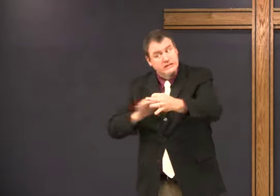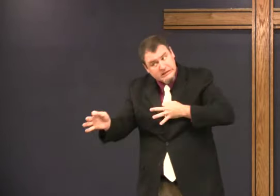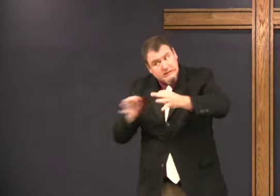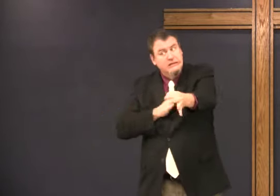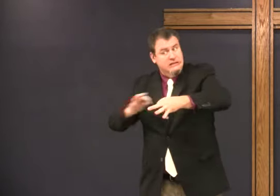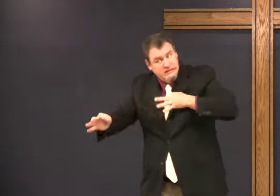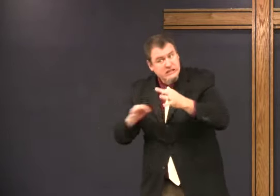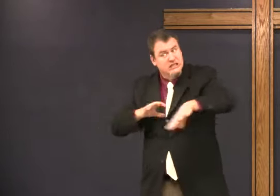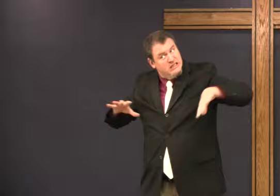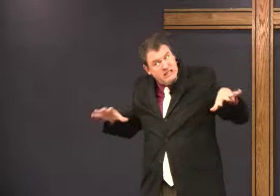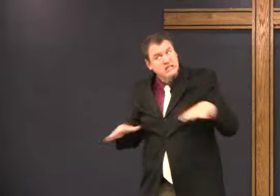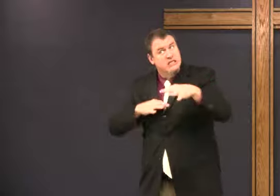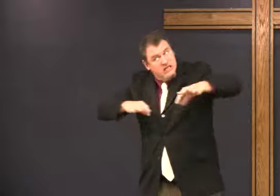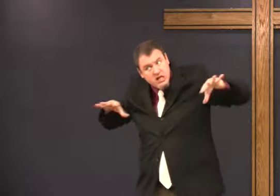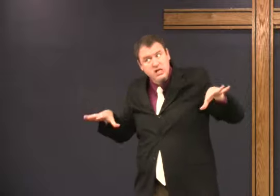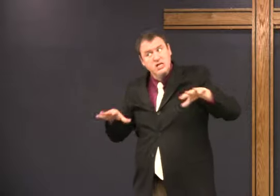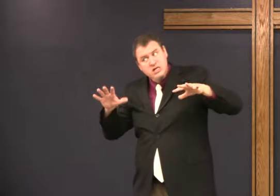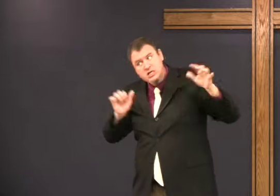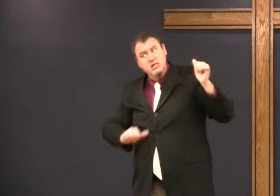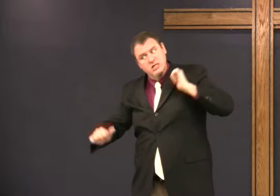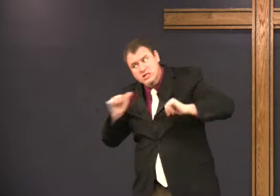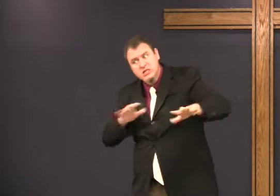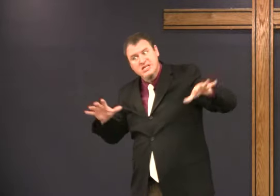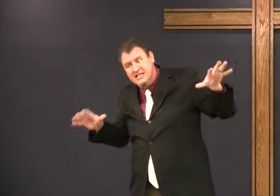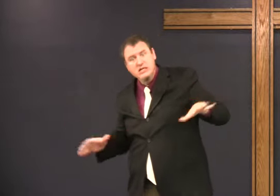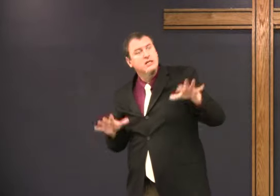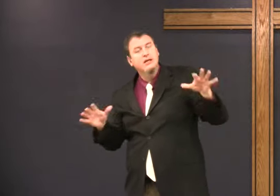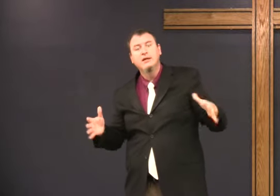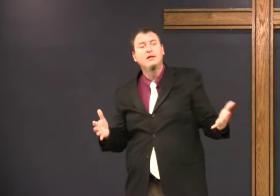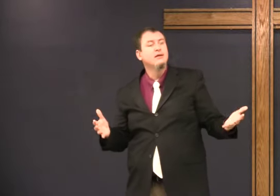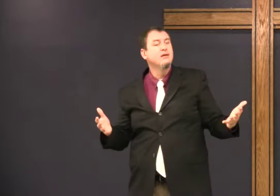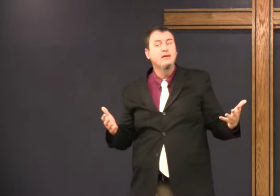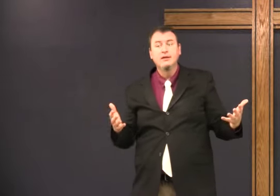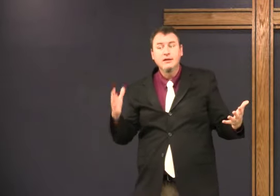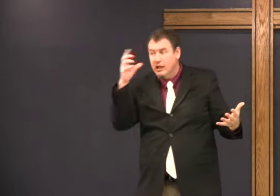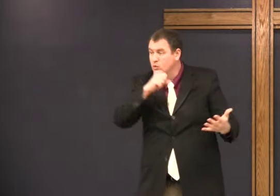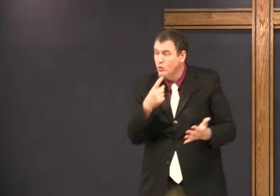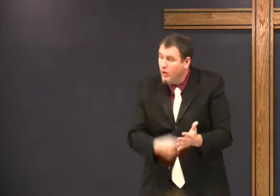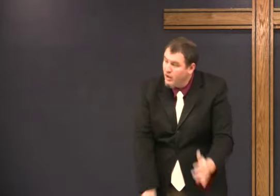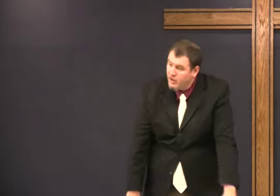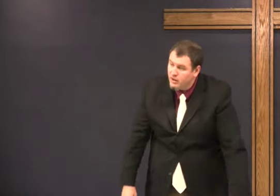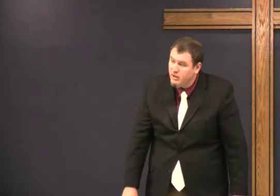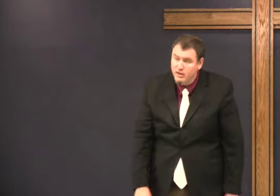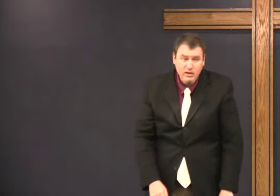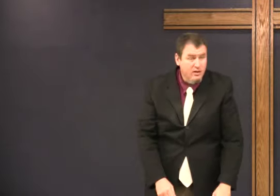we get punished. And I have to explain it to them. And guess what?